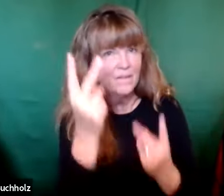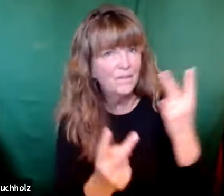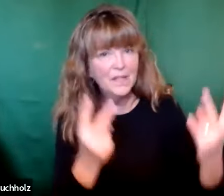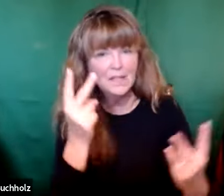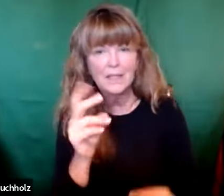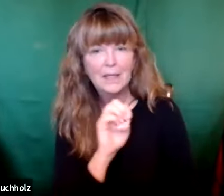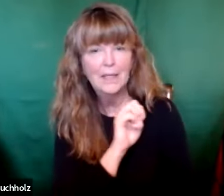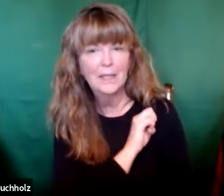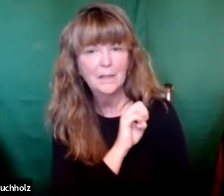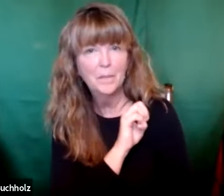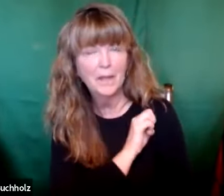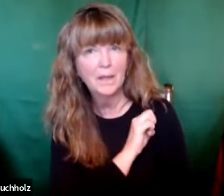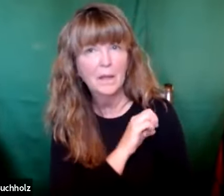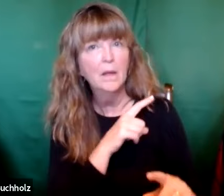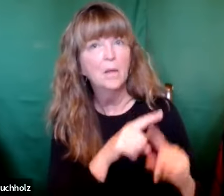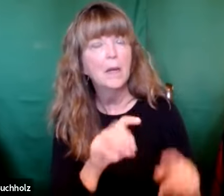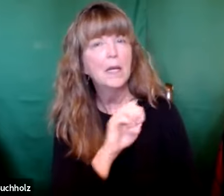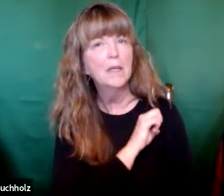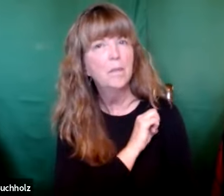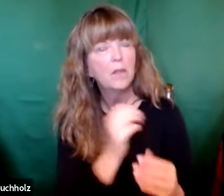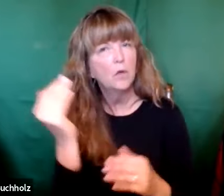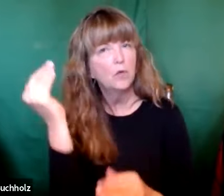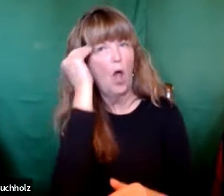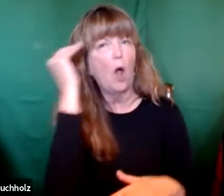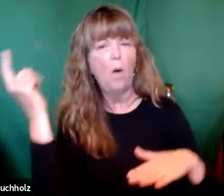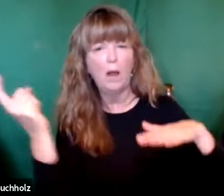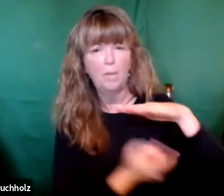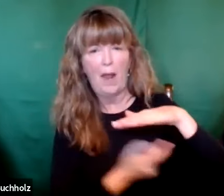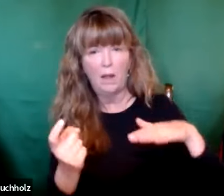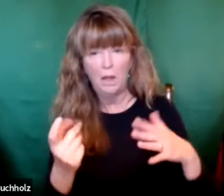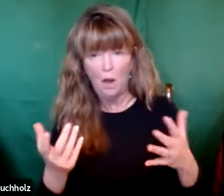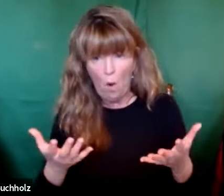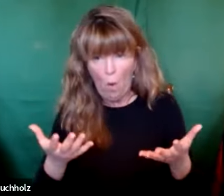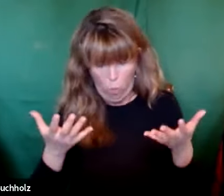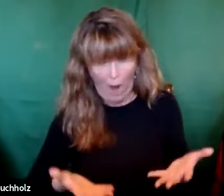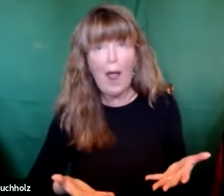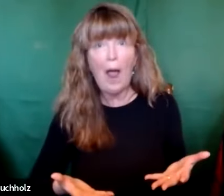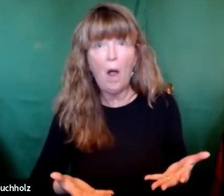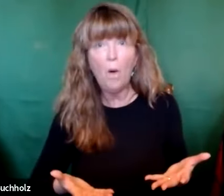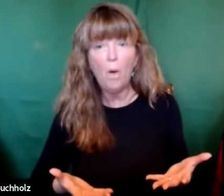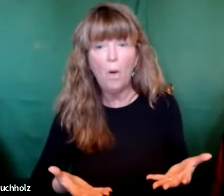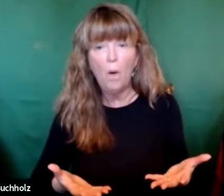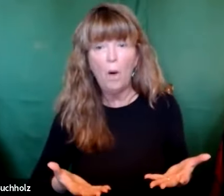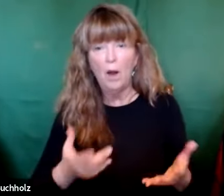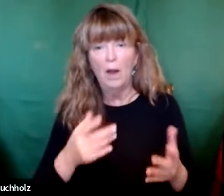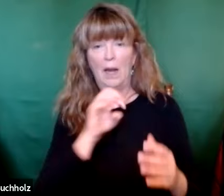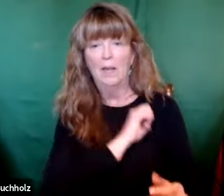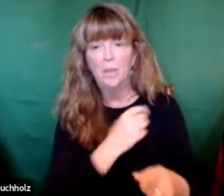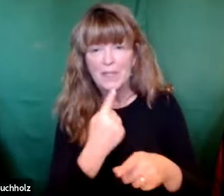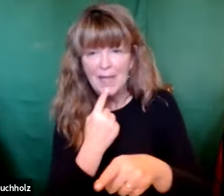Now, you have to remember the angel did not visit Elizabeth. But Elizabeth knew automatically that